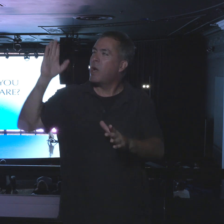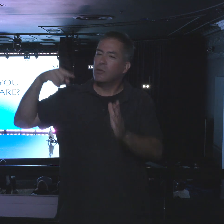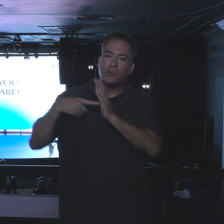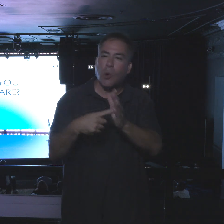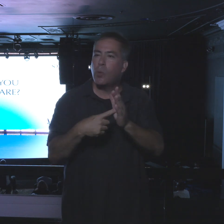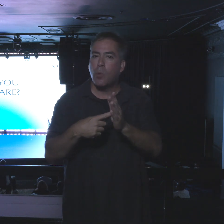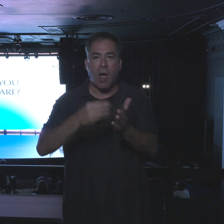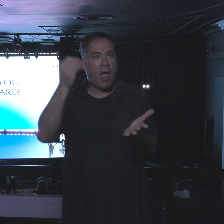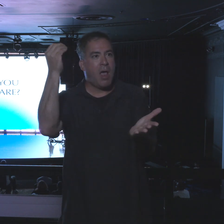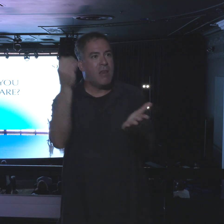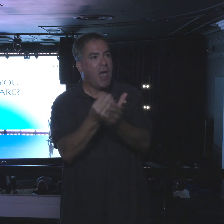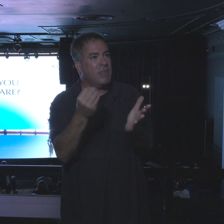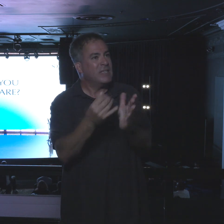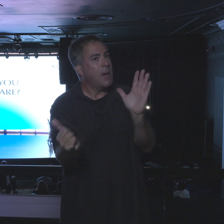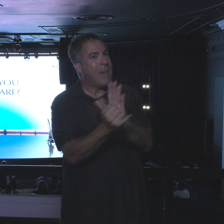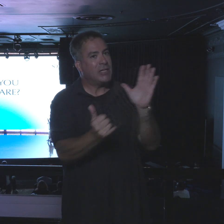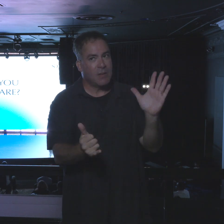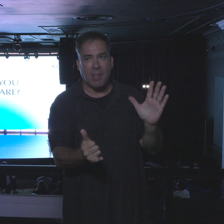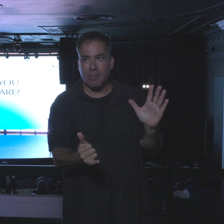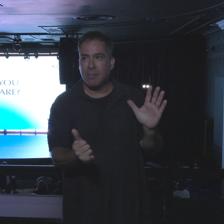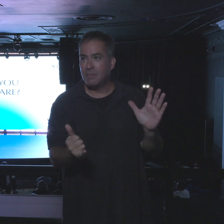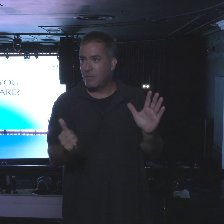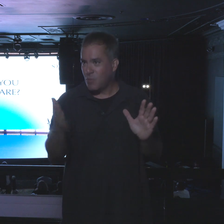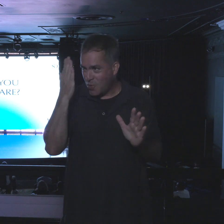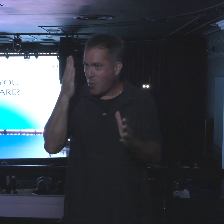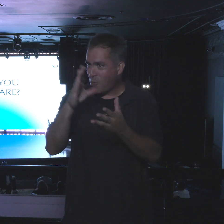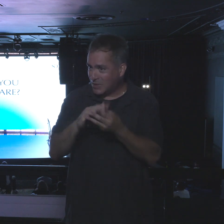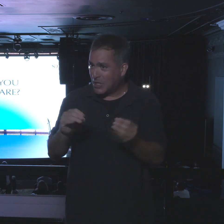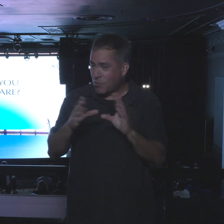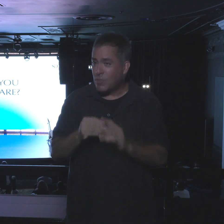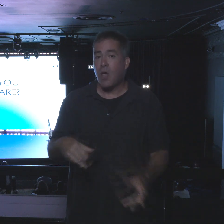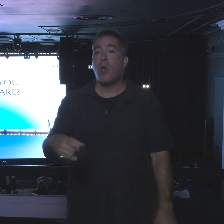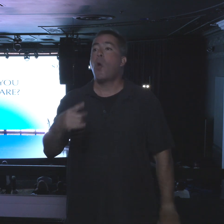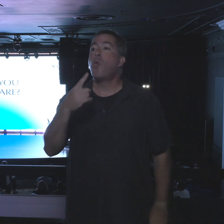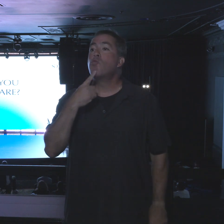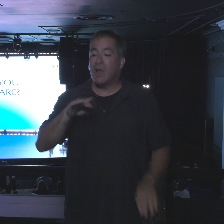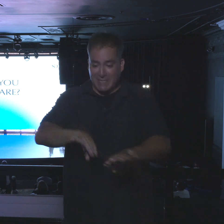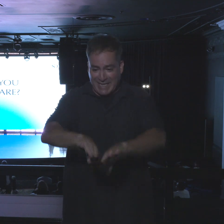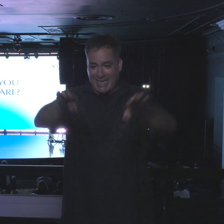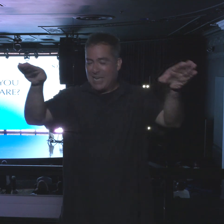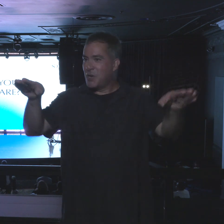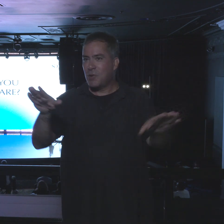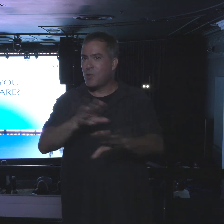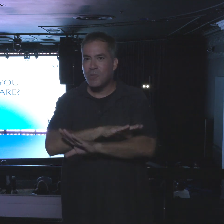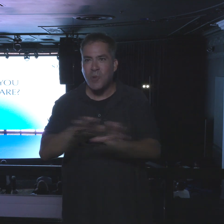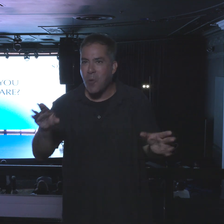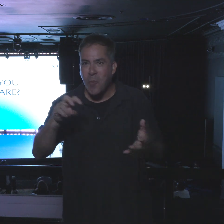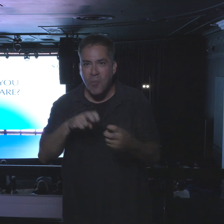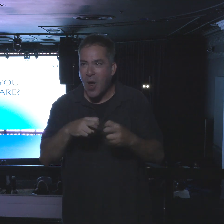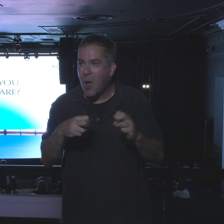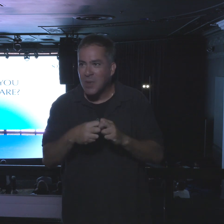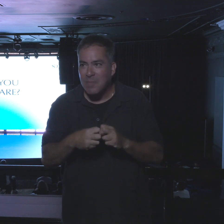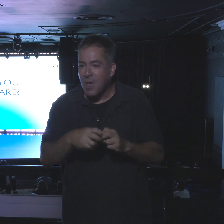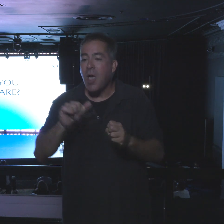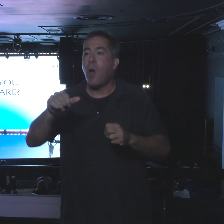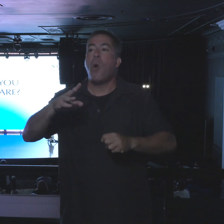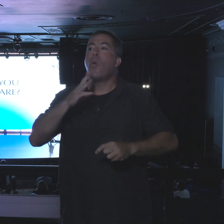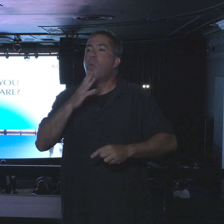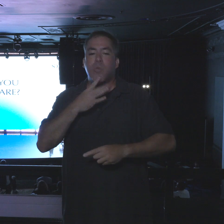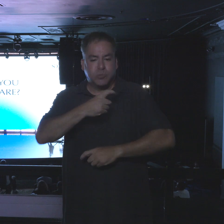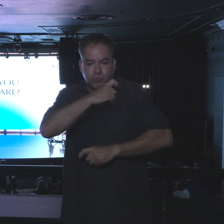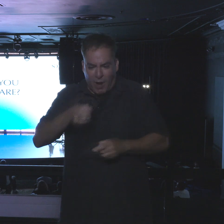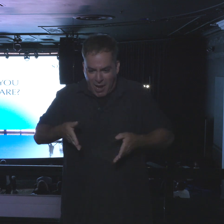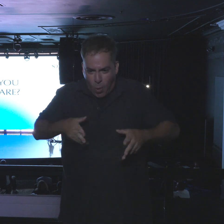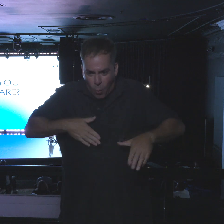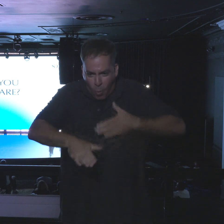nothing is impossible, right? You know the story, Red Sea, no problem. I'll turn it into a road, no water, no